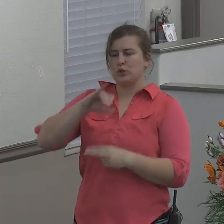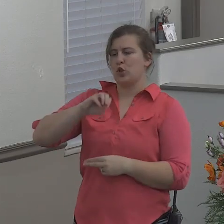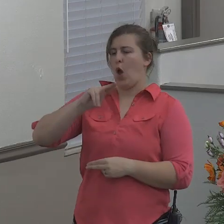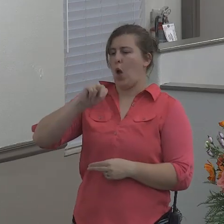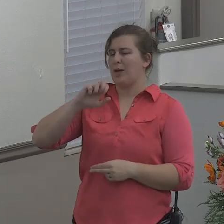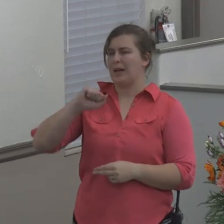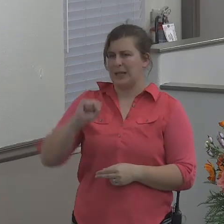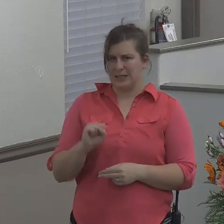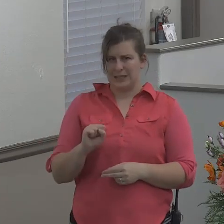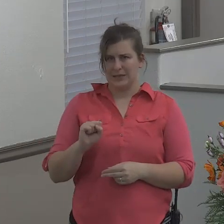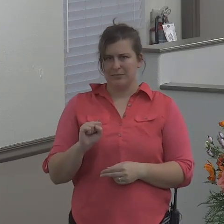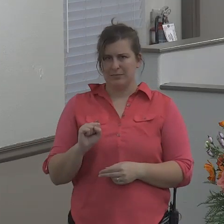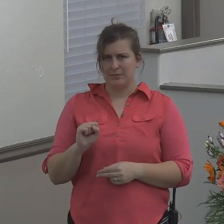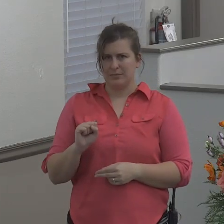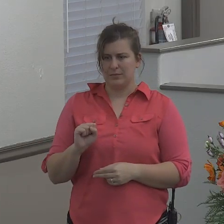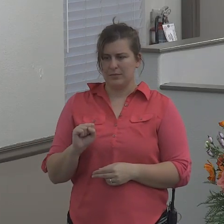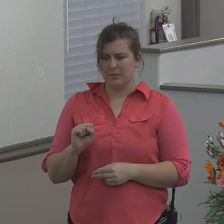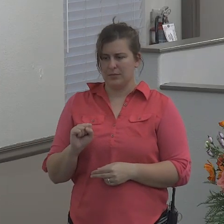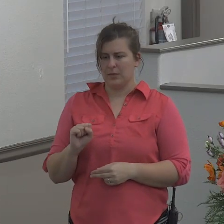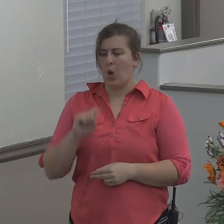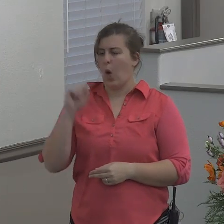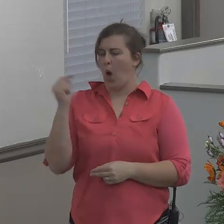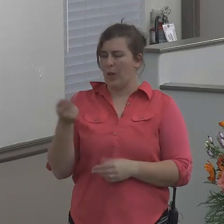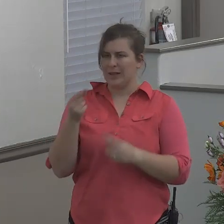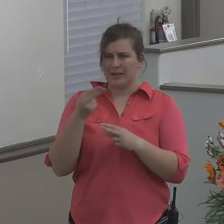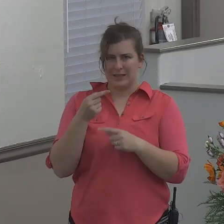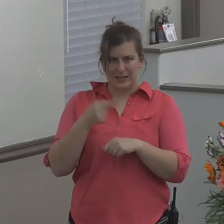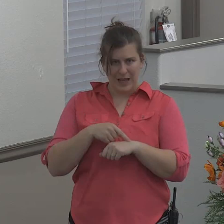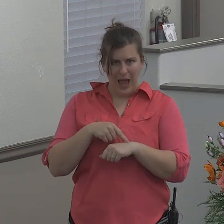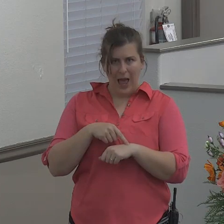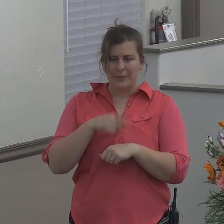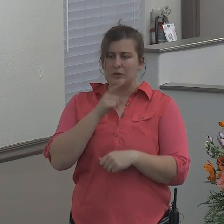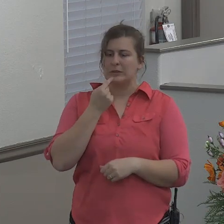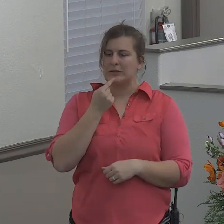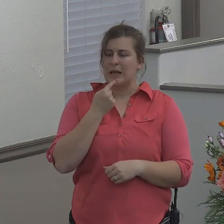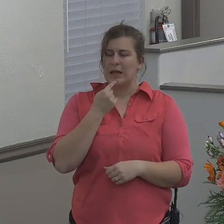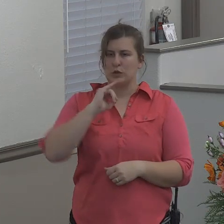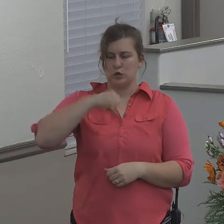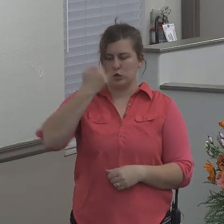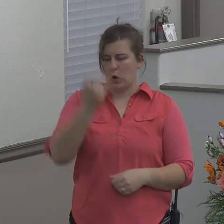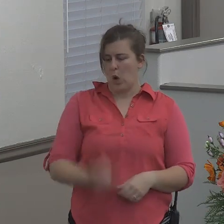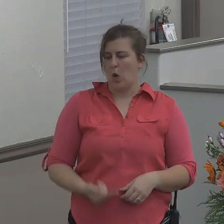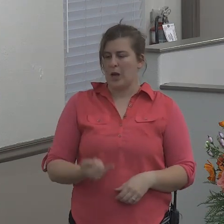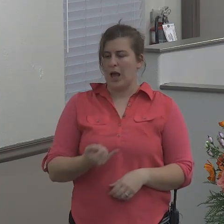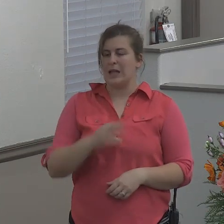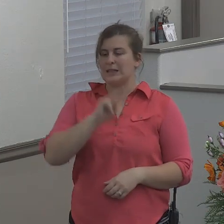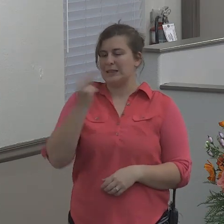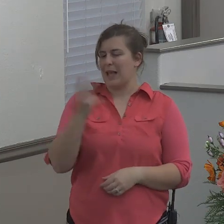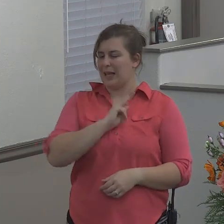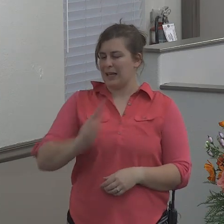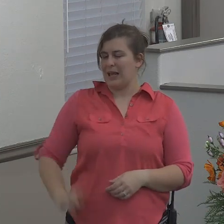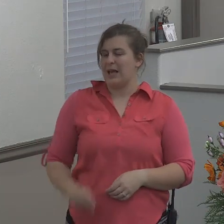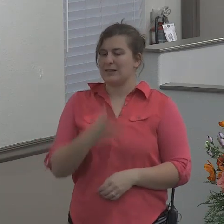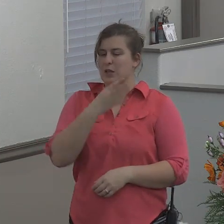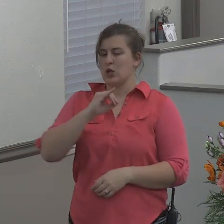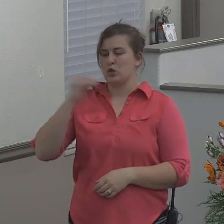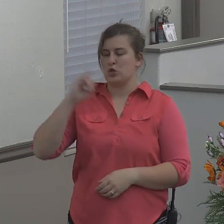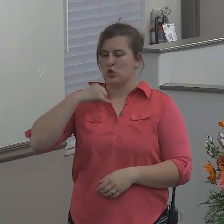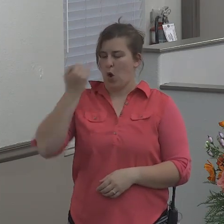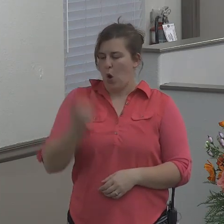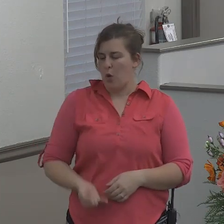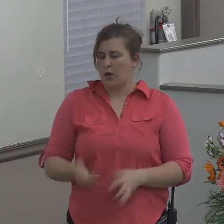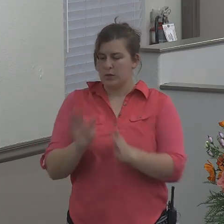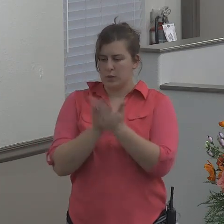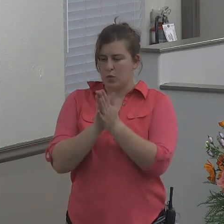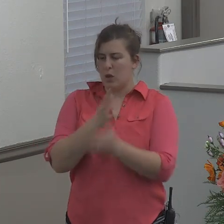in the Bible are in the reference in 2 Kings, in the book of Jonah itself, and in the New Testament reference to